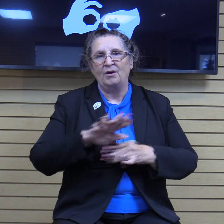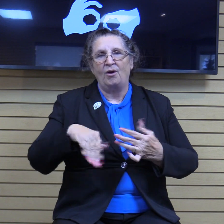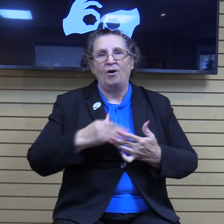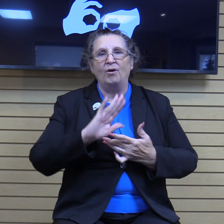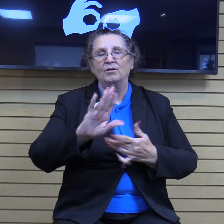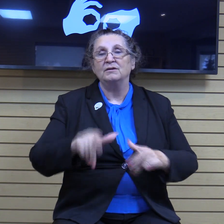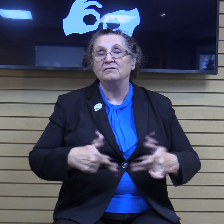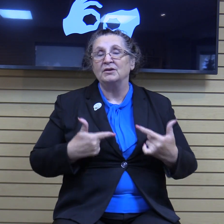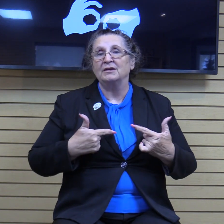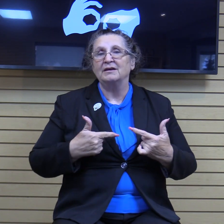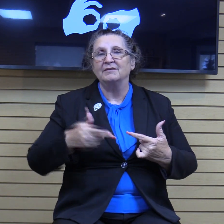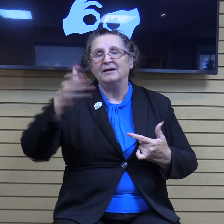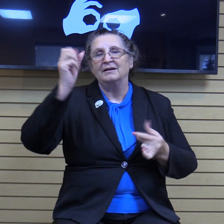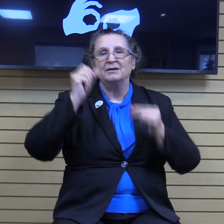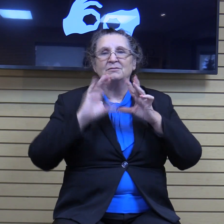life. God bless you. See you soon.